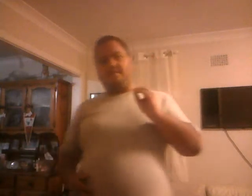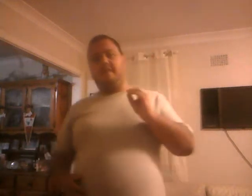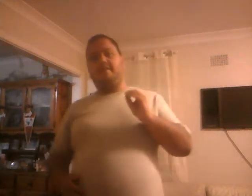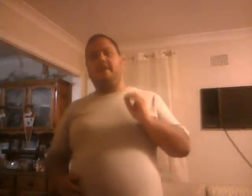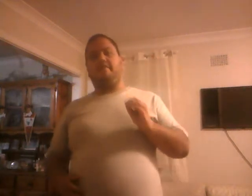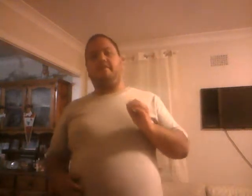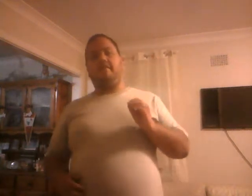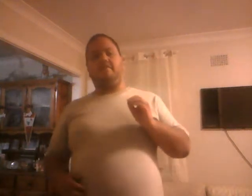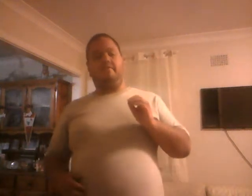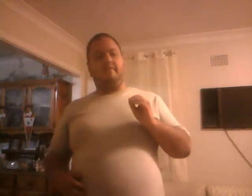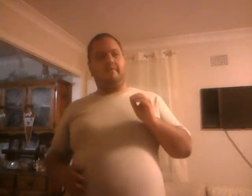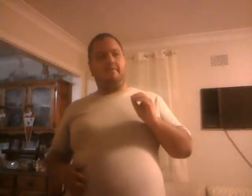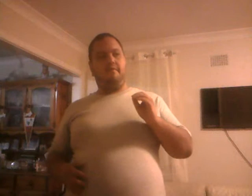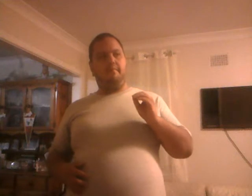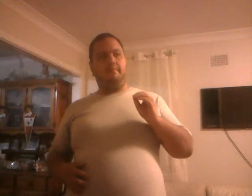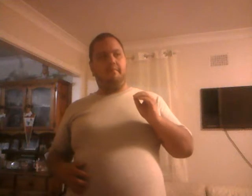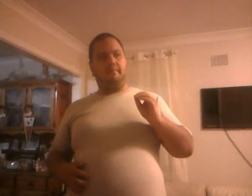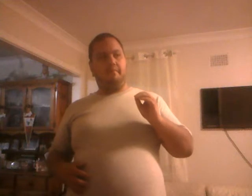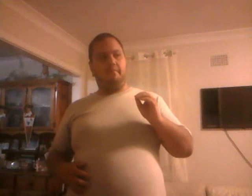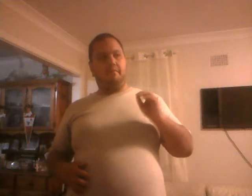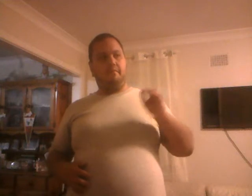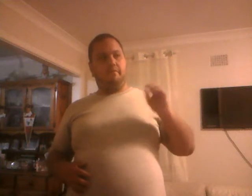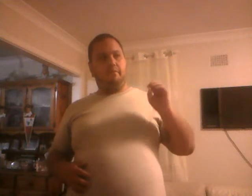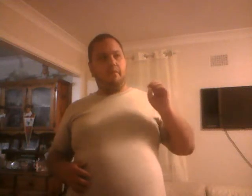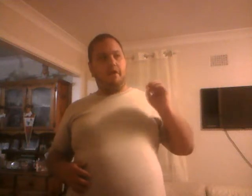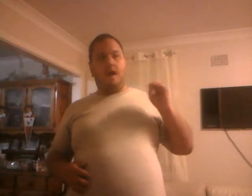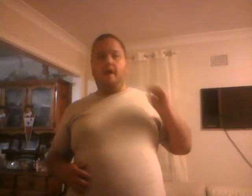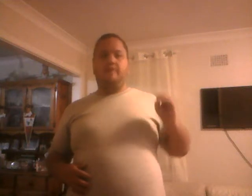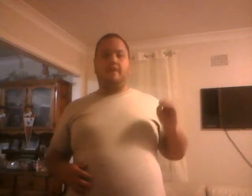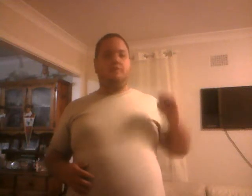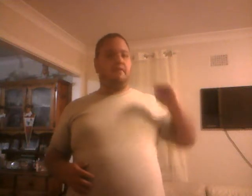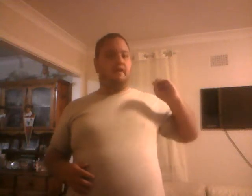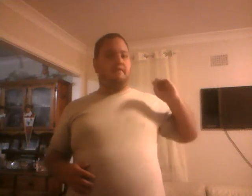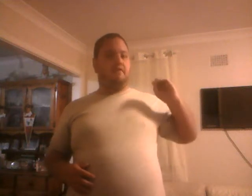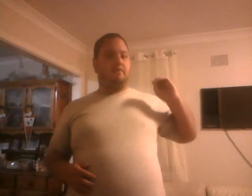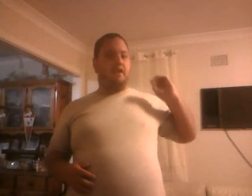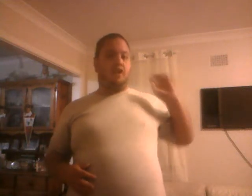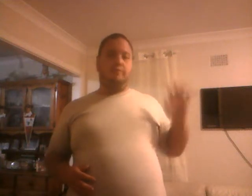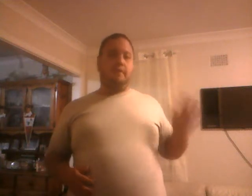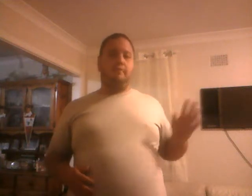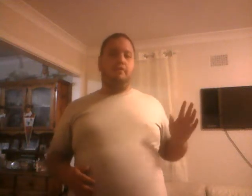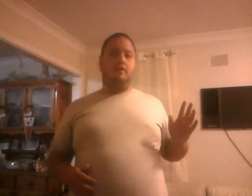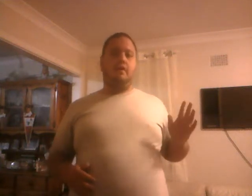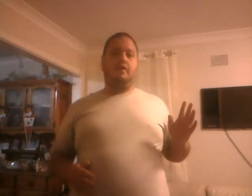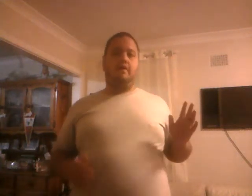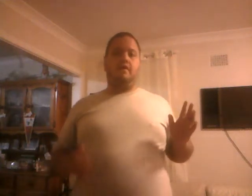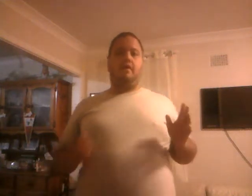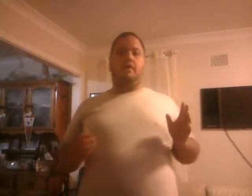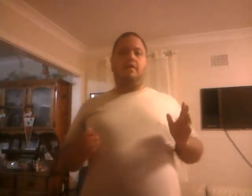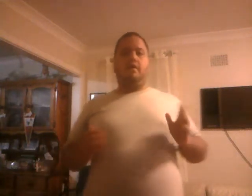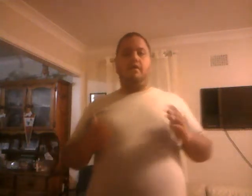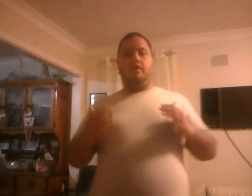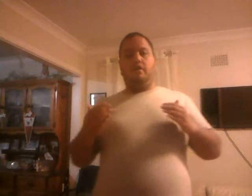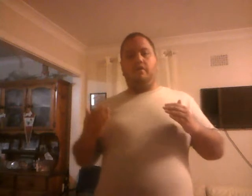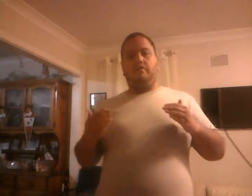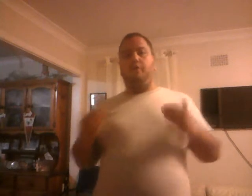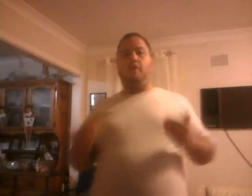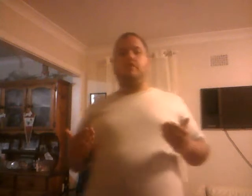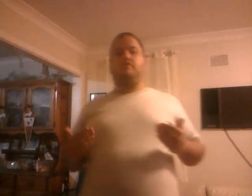does. And from where I stand, from a lot of people who are supporters